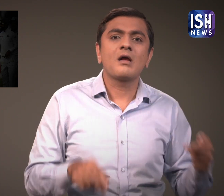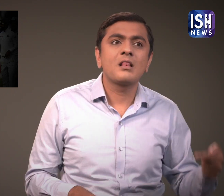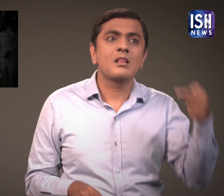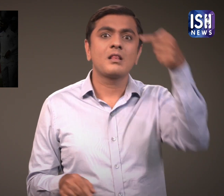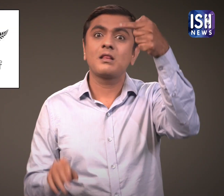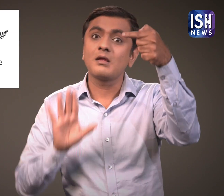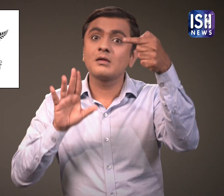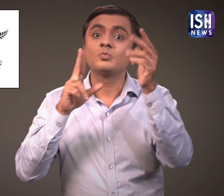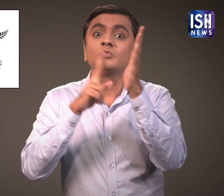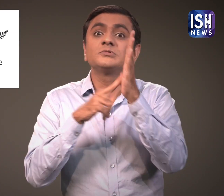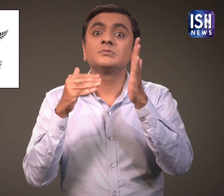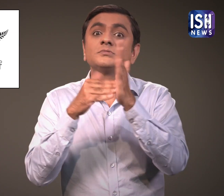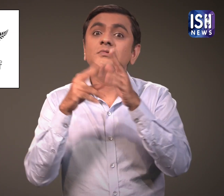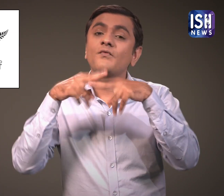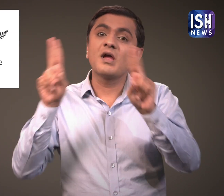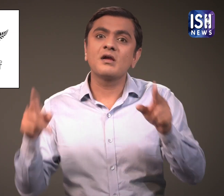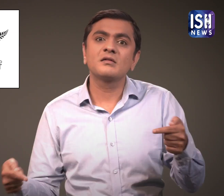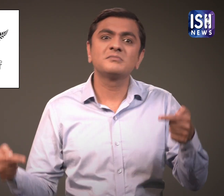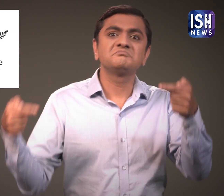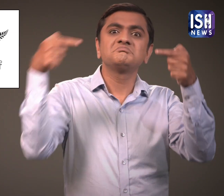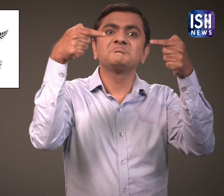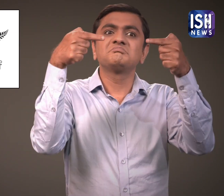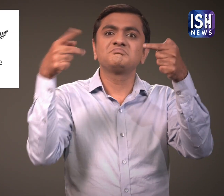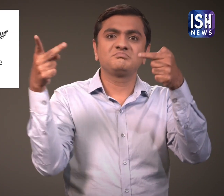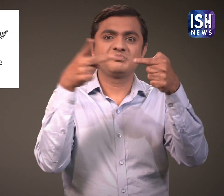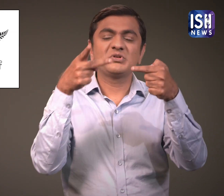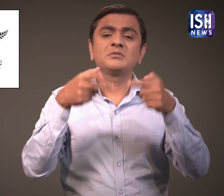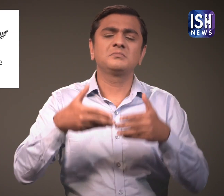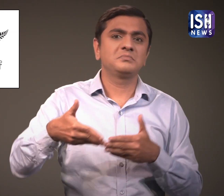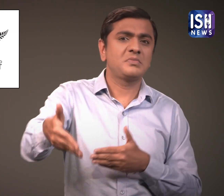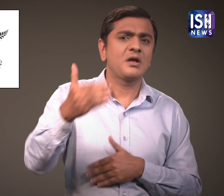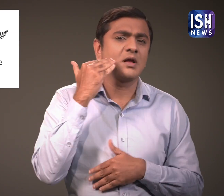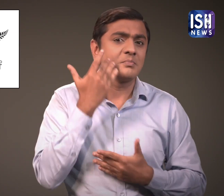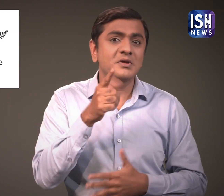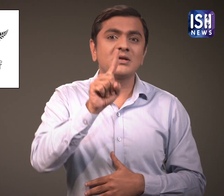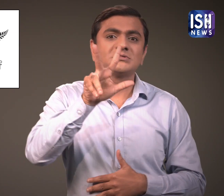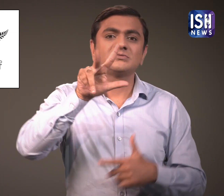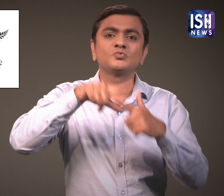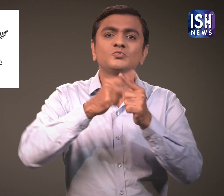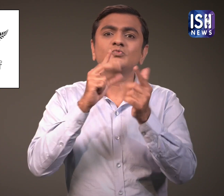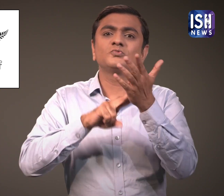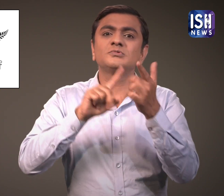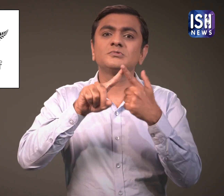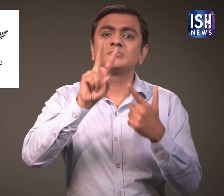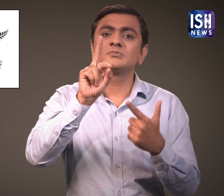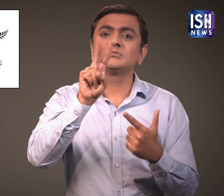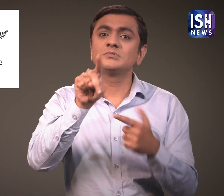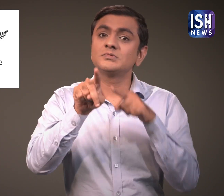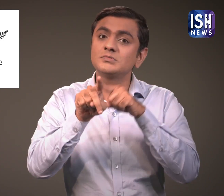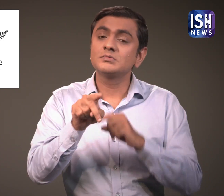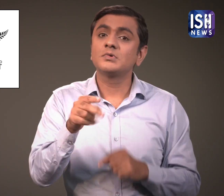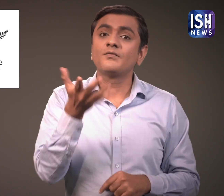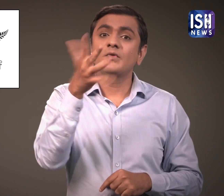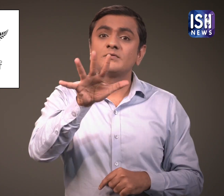With this win, India secured its place in the final against New Zealand. The final starting from 18th June